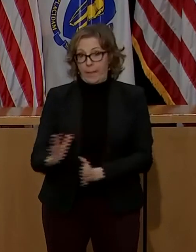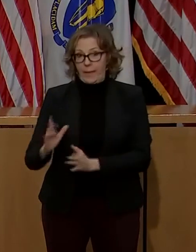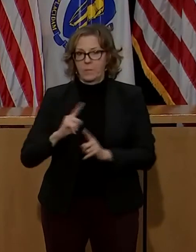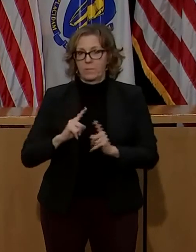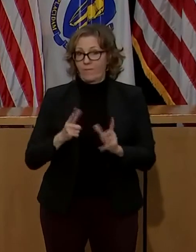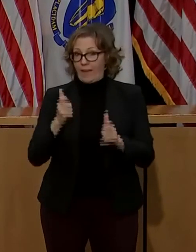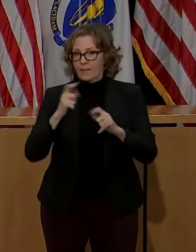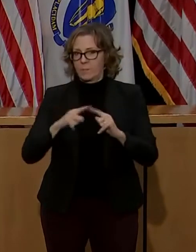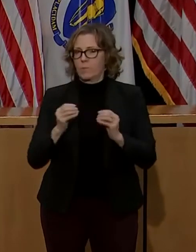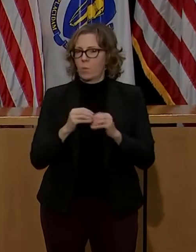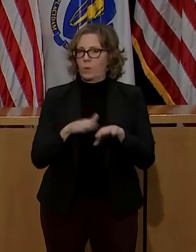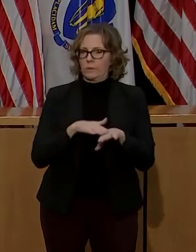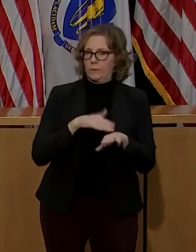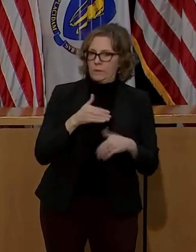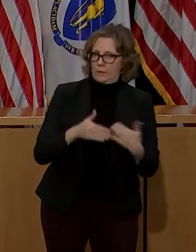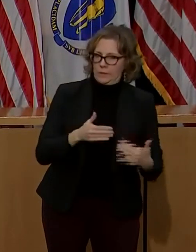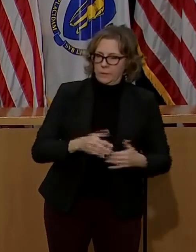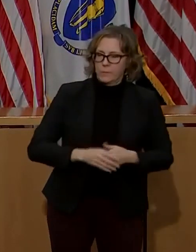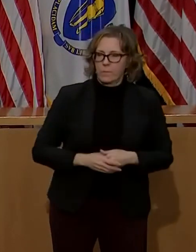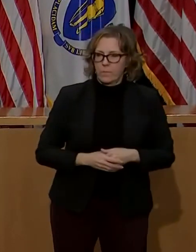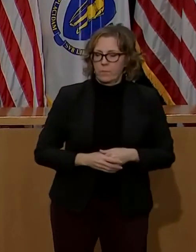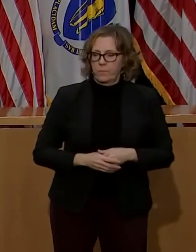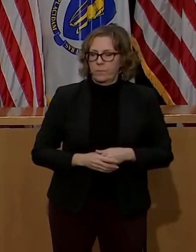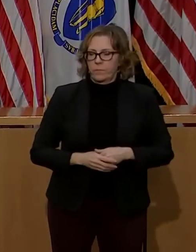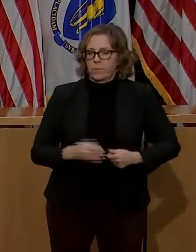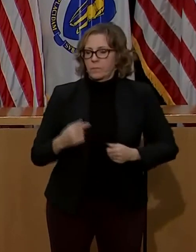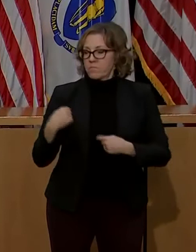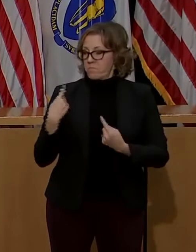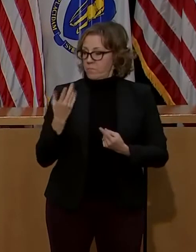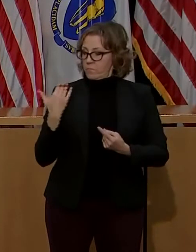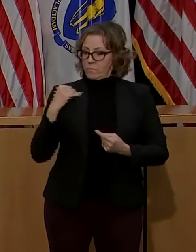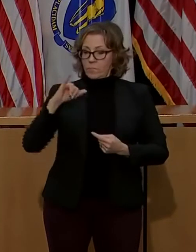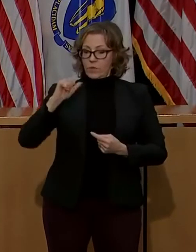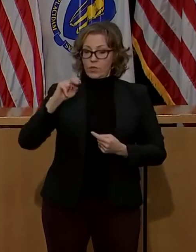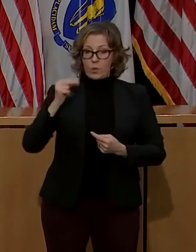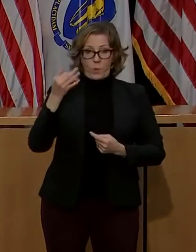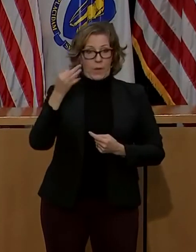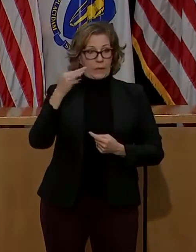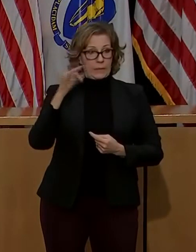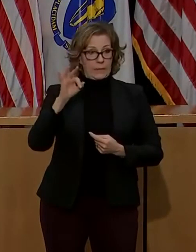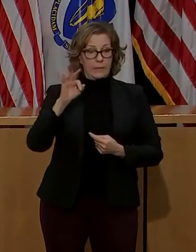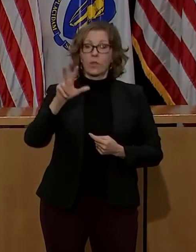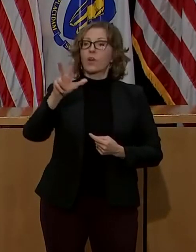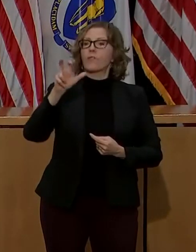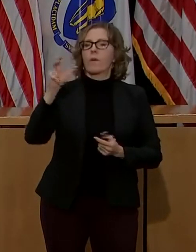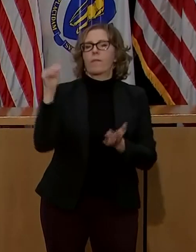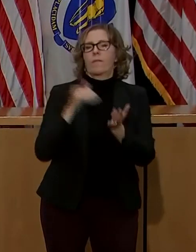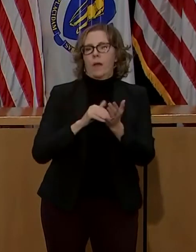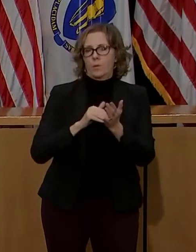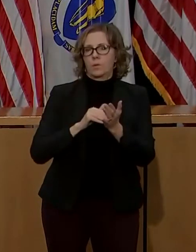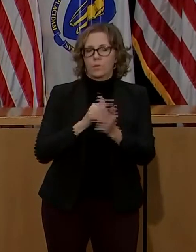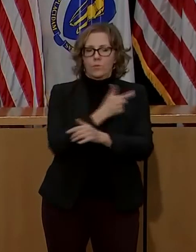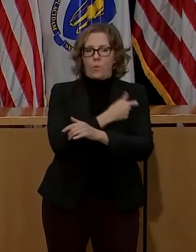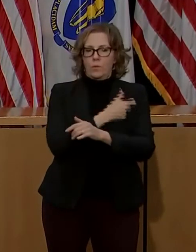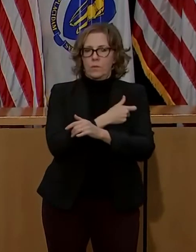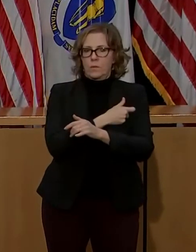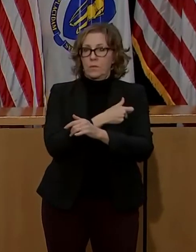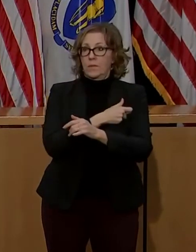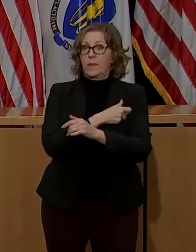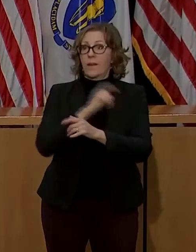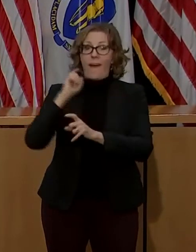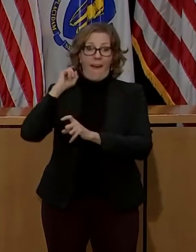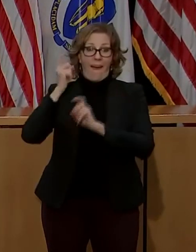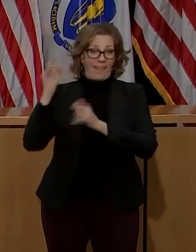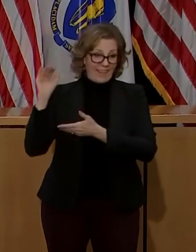As of January 19th, 300,000 doses had been allocated to the federal pharmacy program and only 80